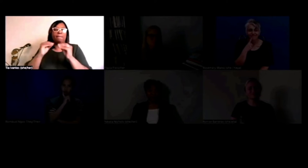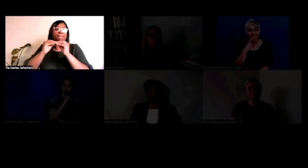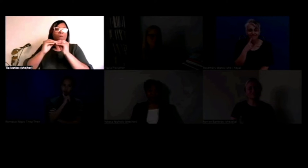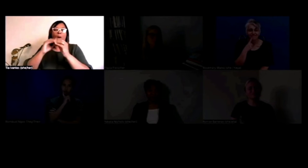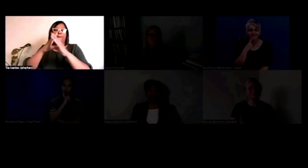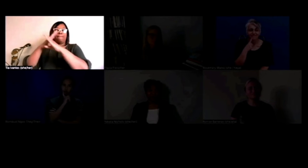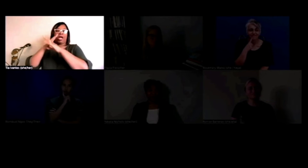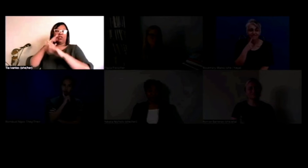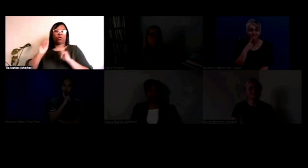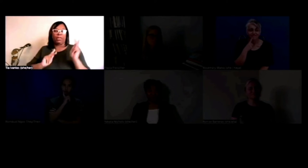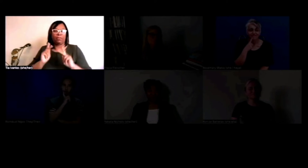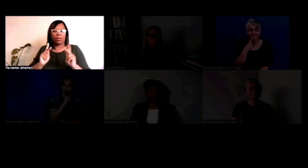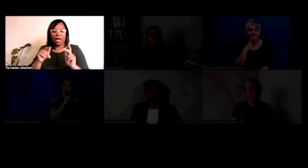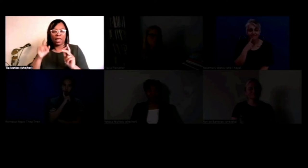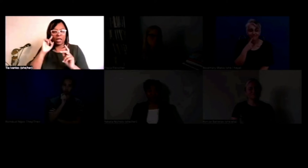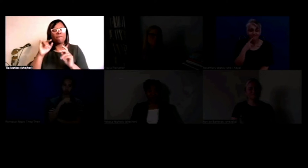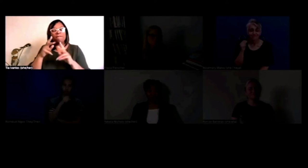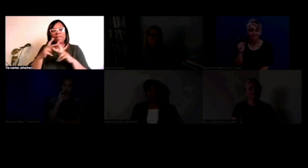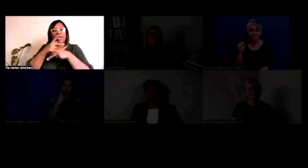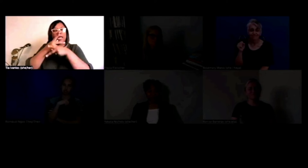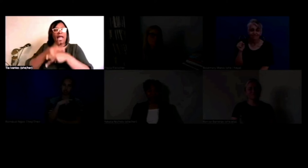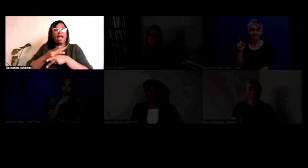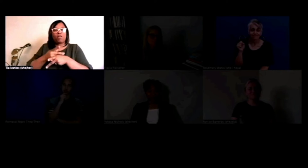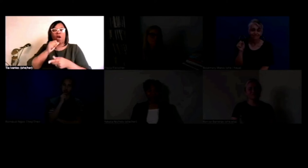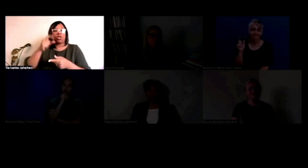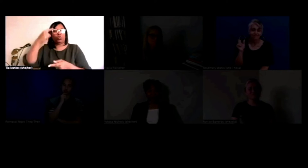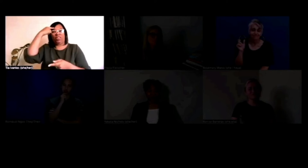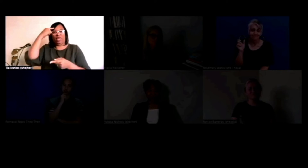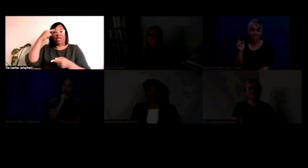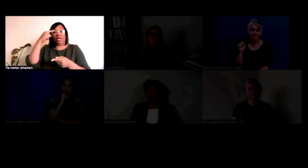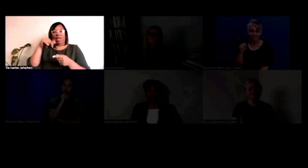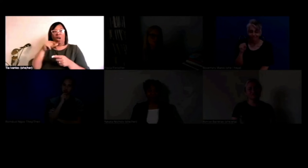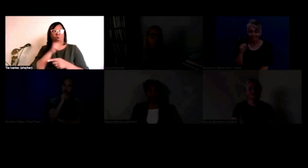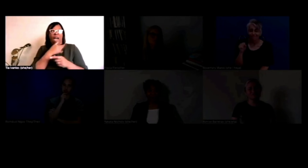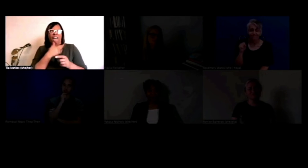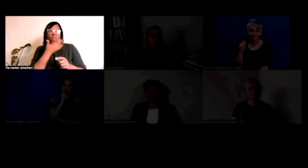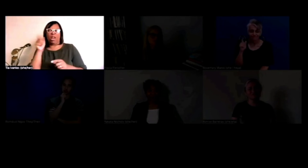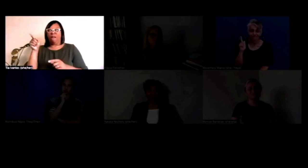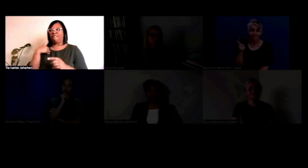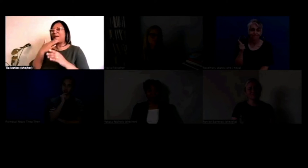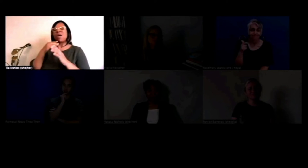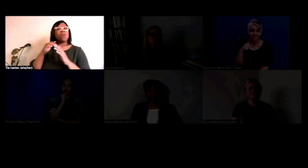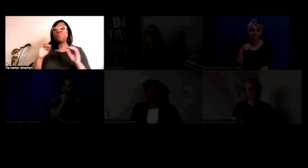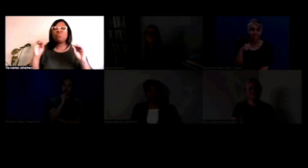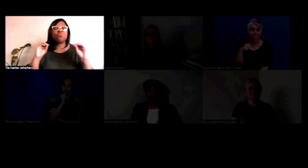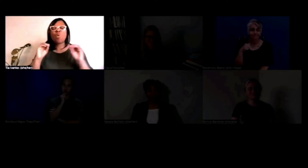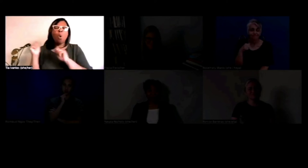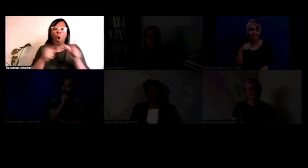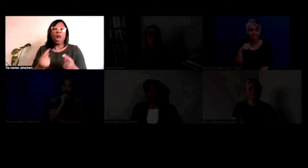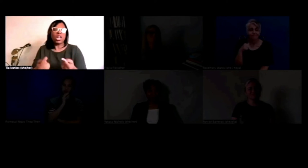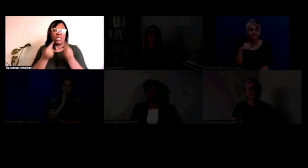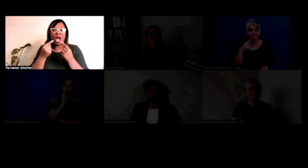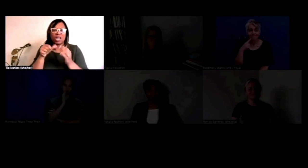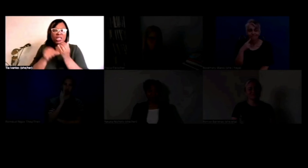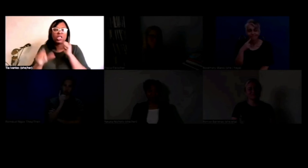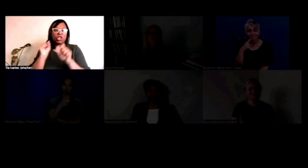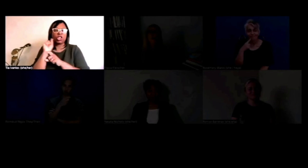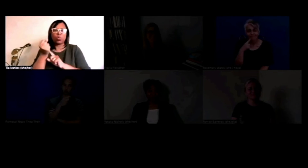You know, it becomes a barrier to people. We have to be mindful and be careful that, you know, not to believe one community is better